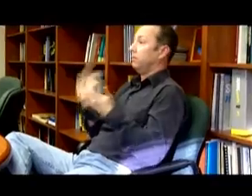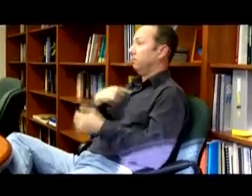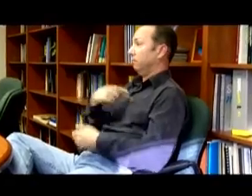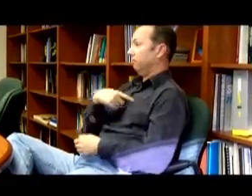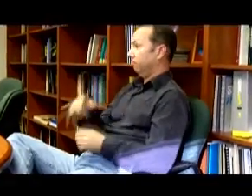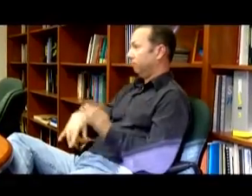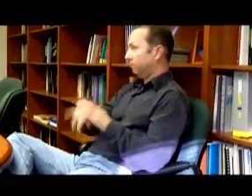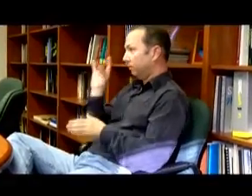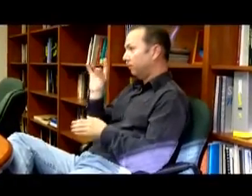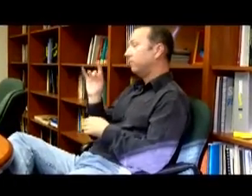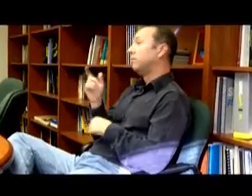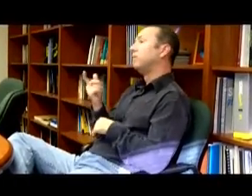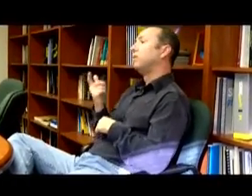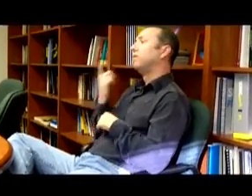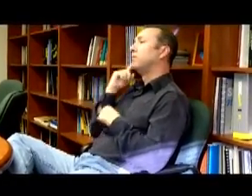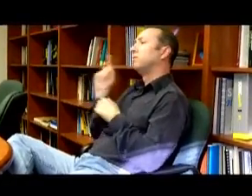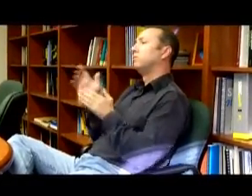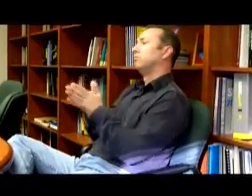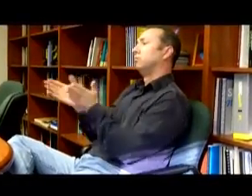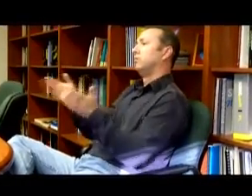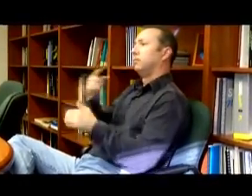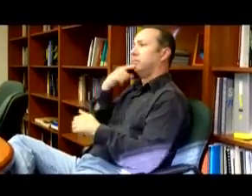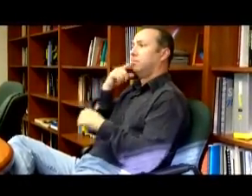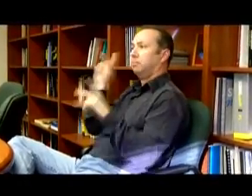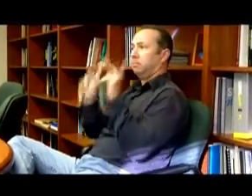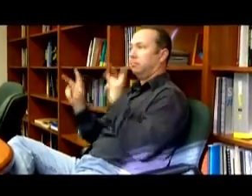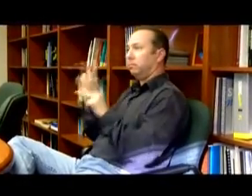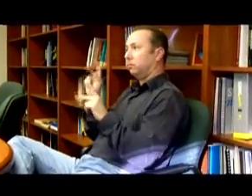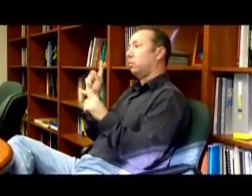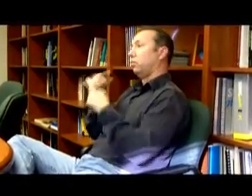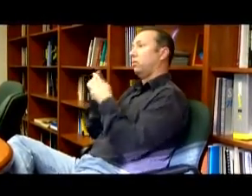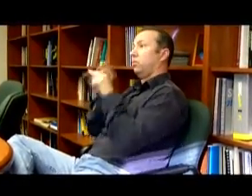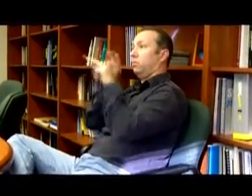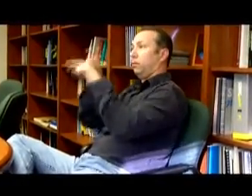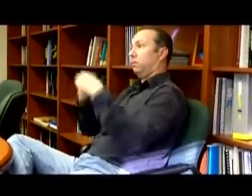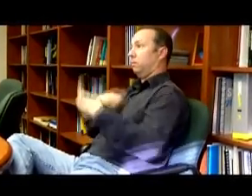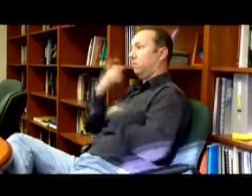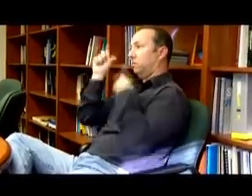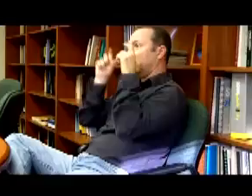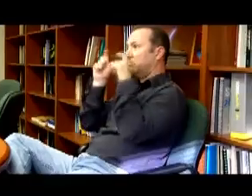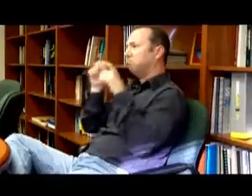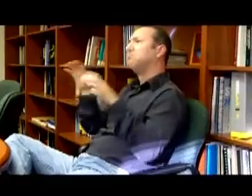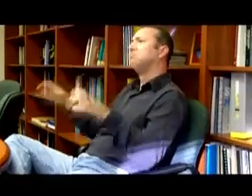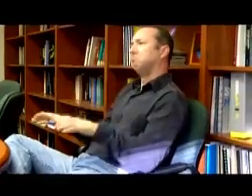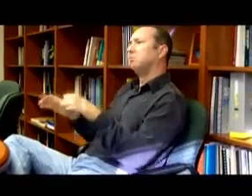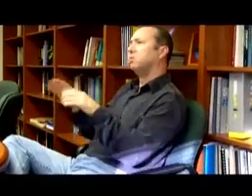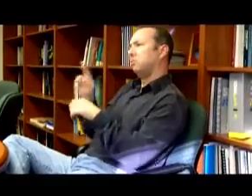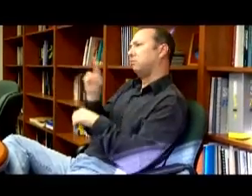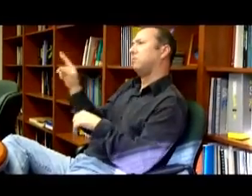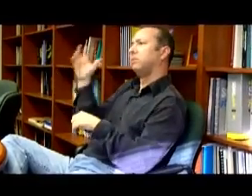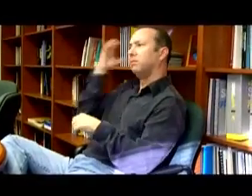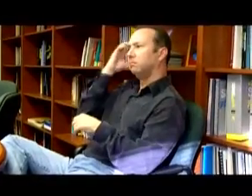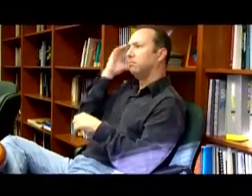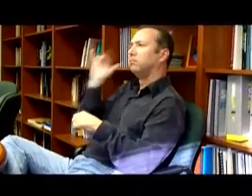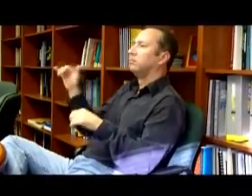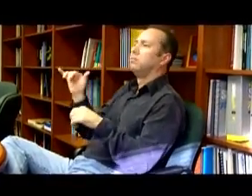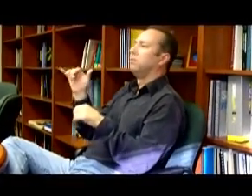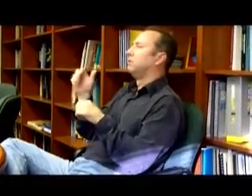be evoked in their brain. Generally, hearing people, when they're watching emotional facial expressions, do have right hemispheric